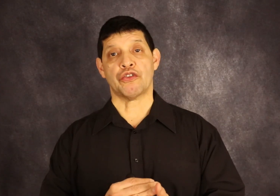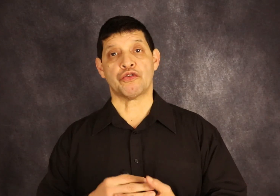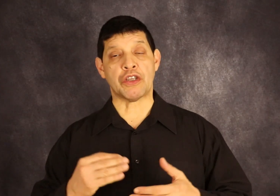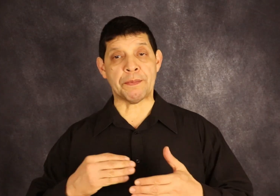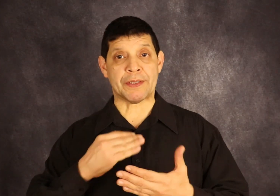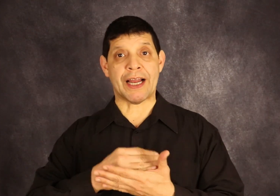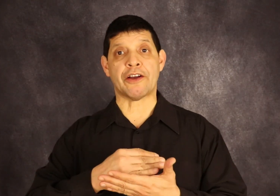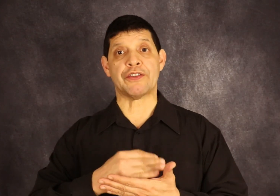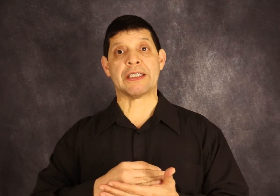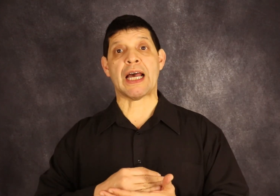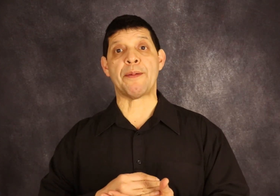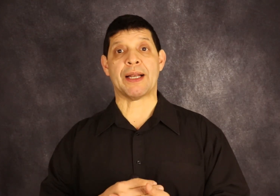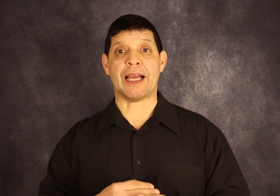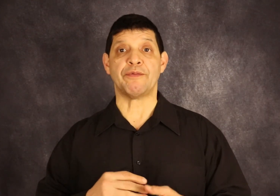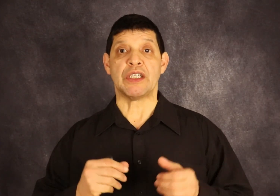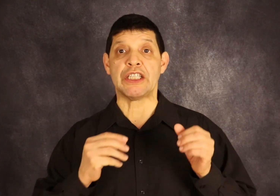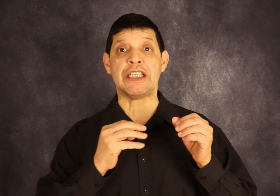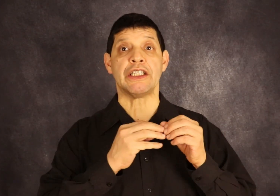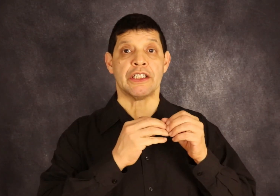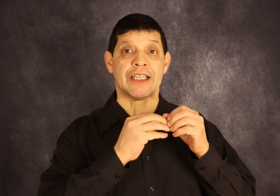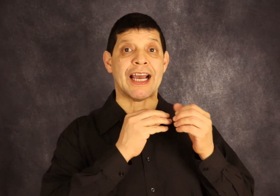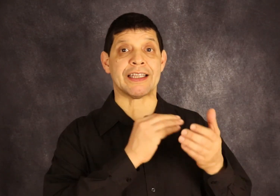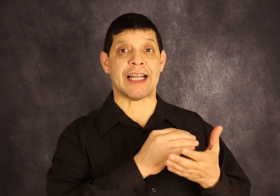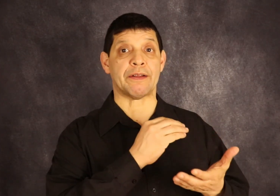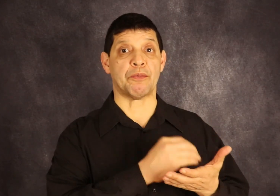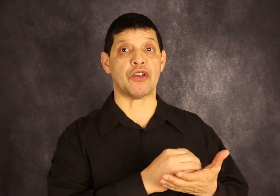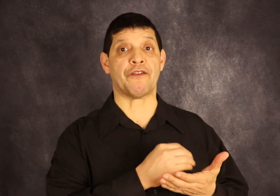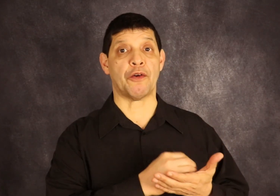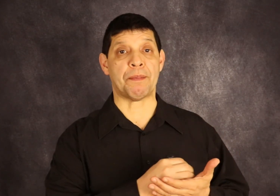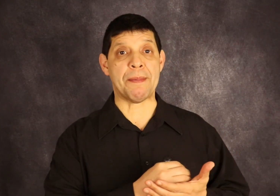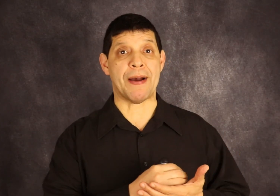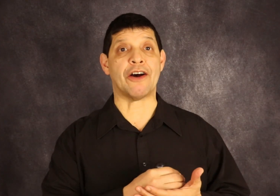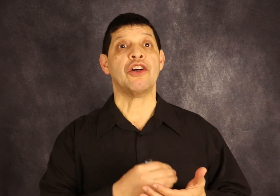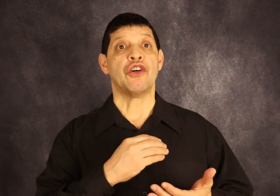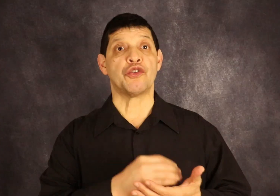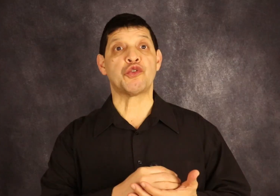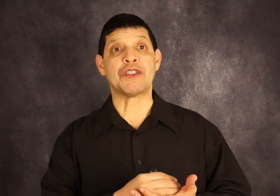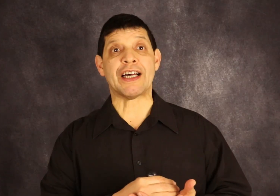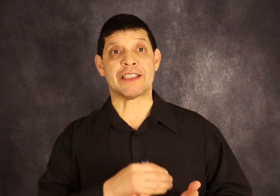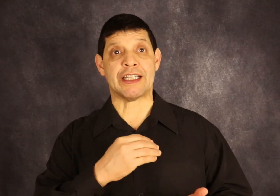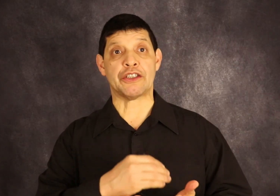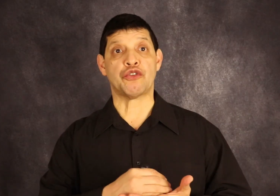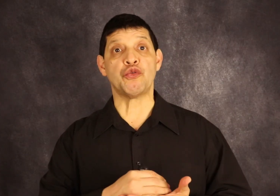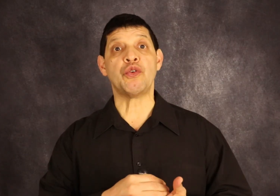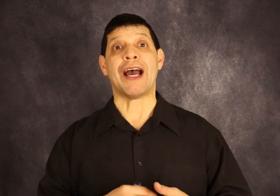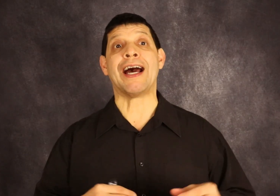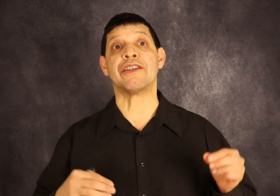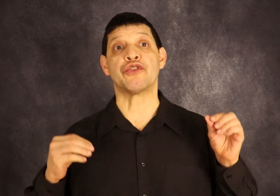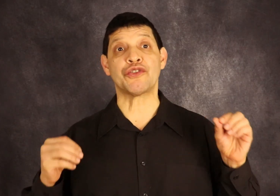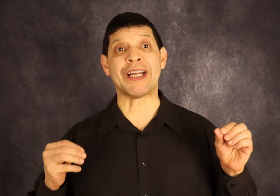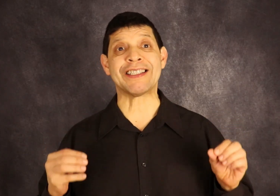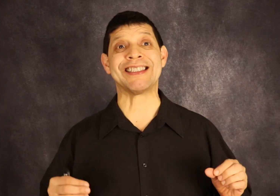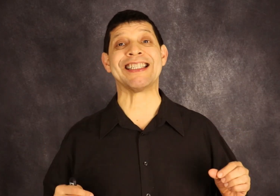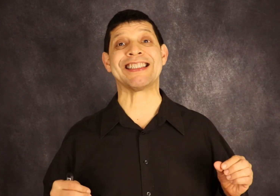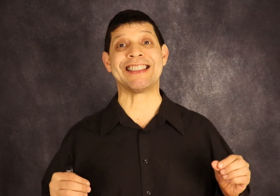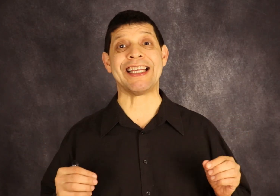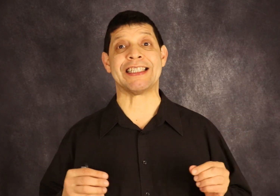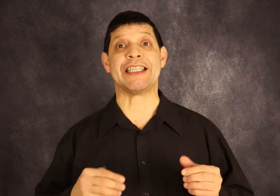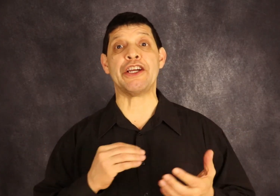to keep track of the timeline, he got that money from PayPal in 2002. And in 2006, he